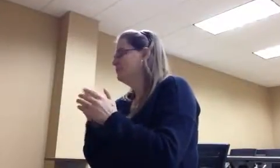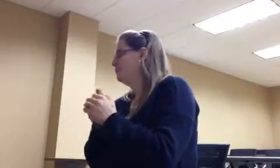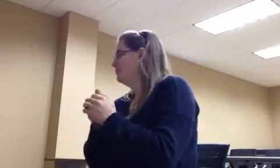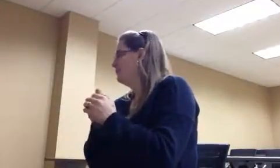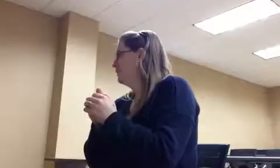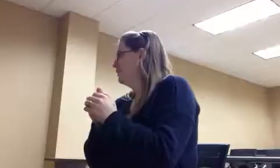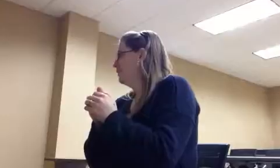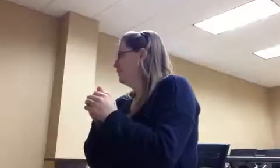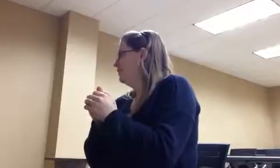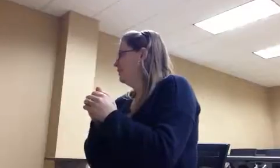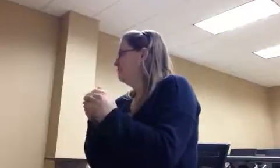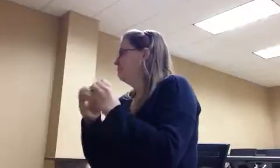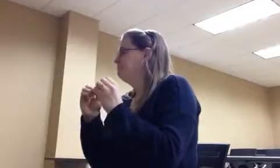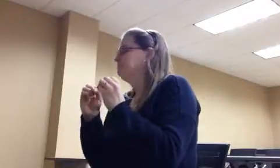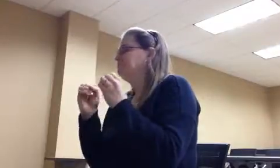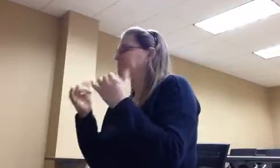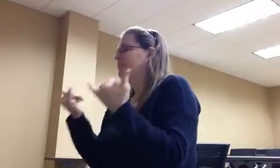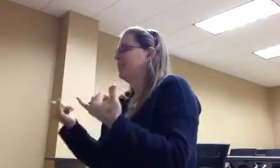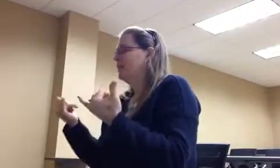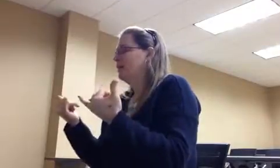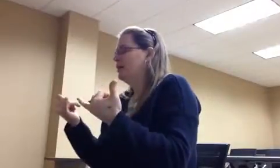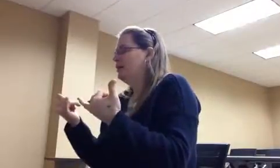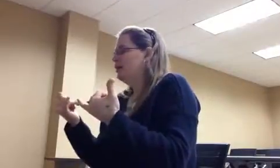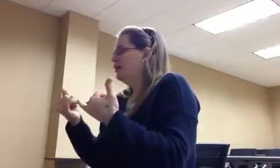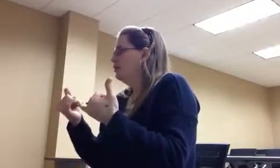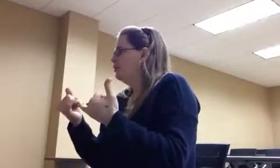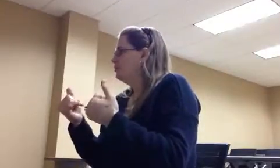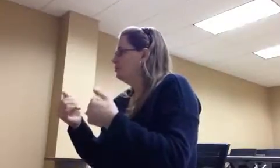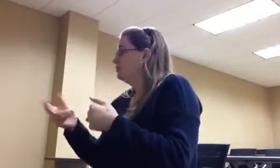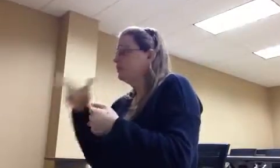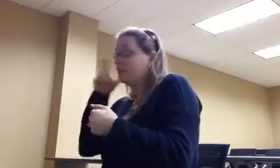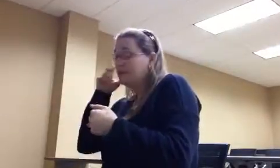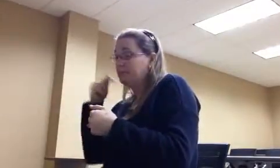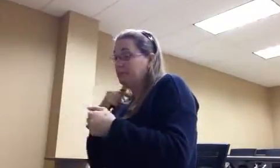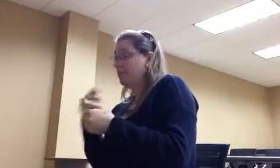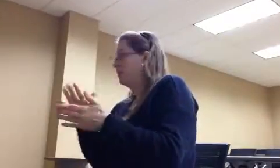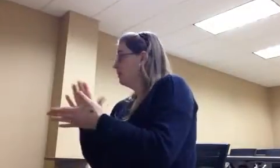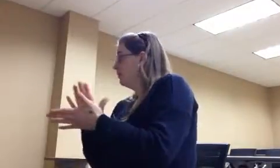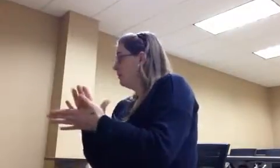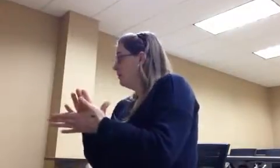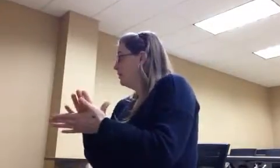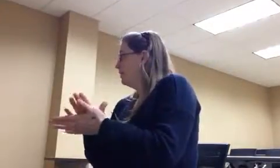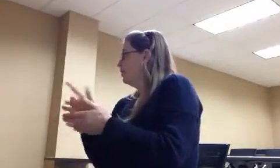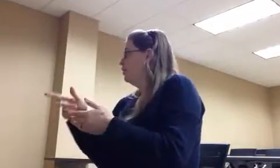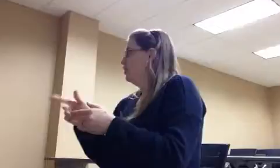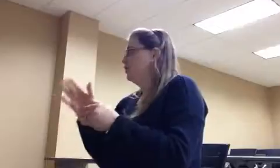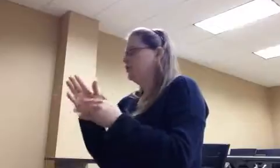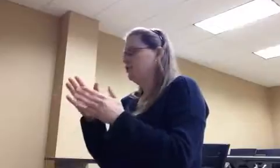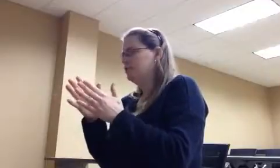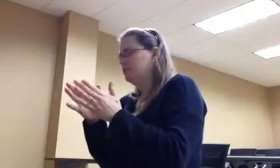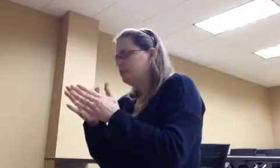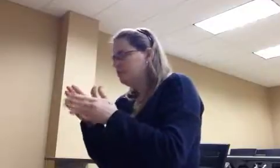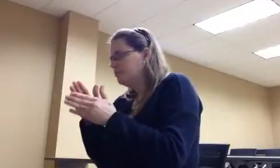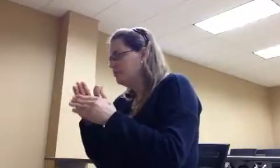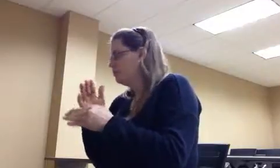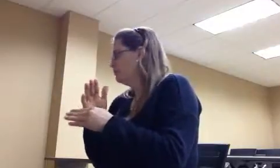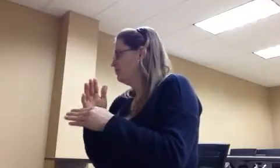So when we do that, when you hear me clap, it needs to be totally silent here. So here's what we're going to do. We're about to talk in partners and we're going to speak in a dramatic